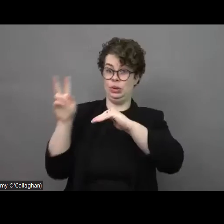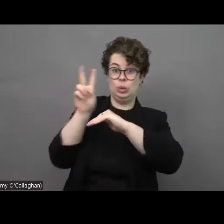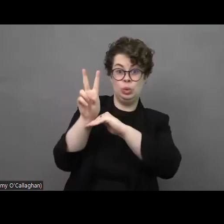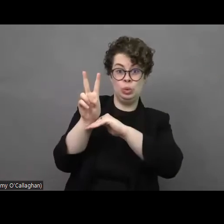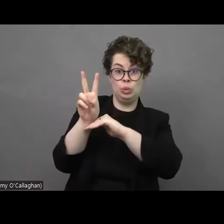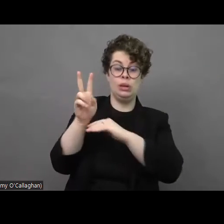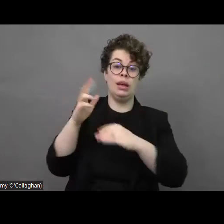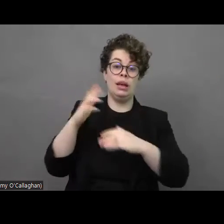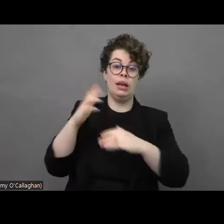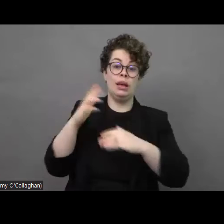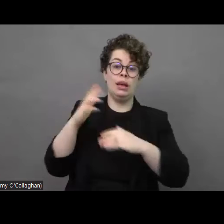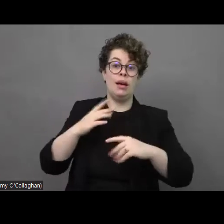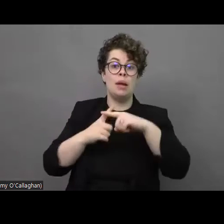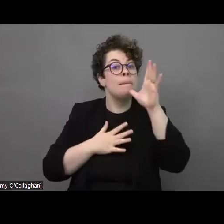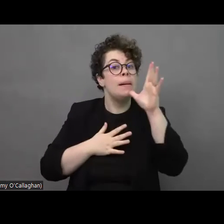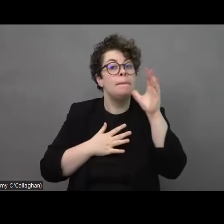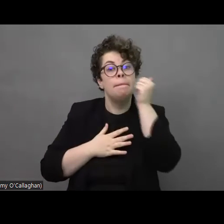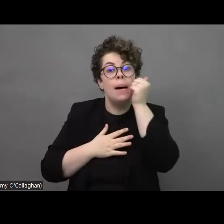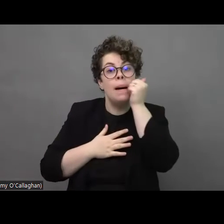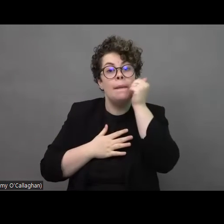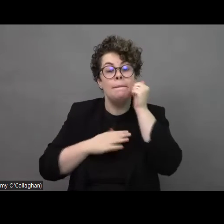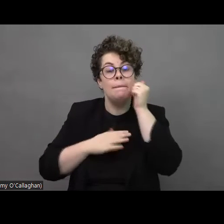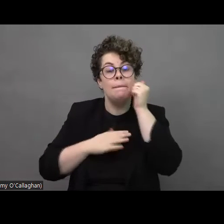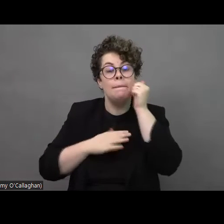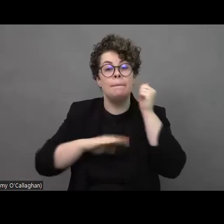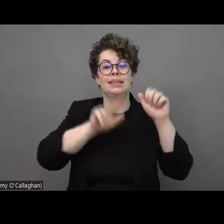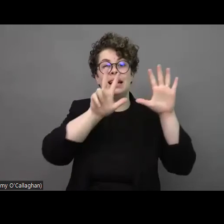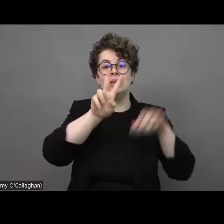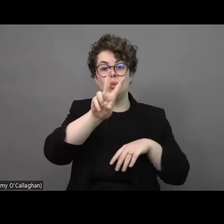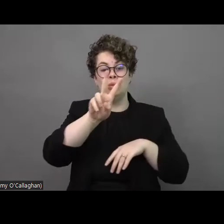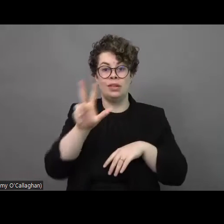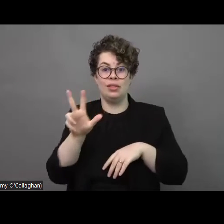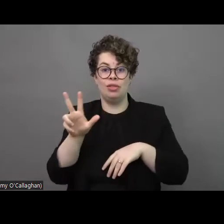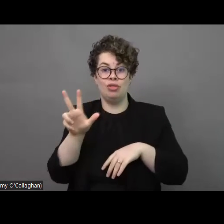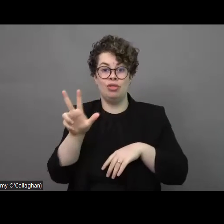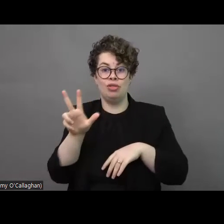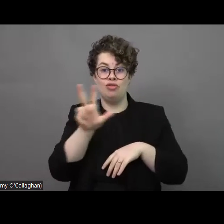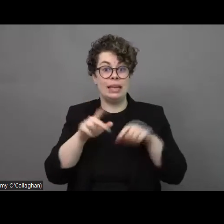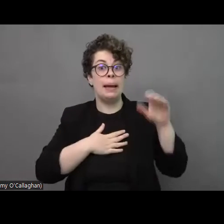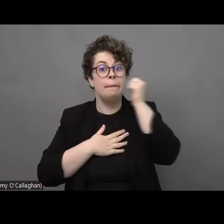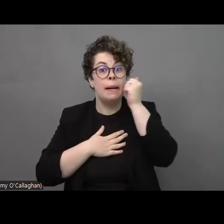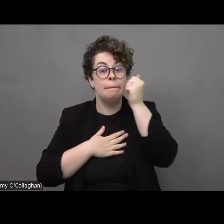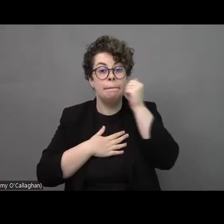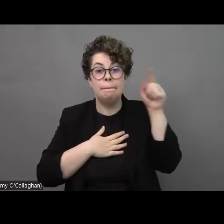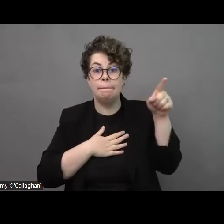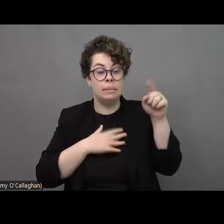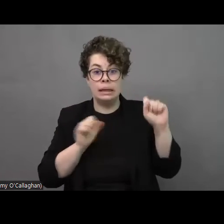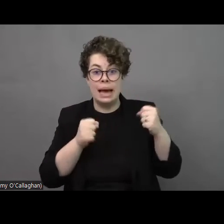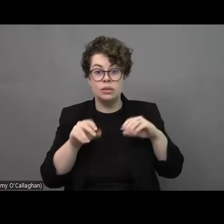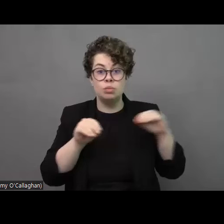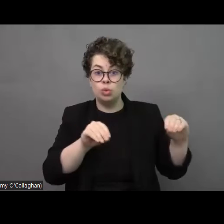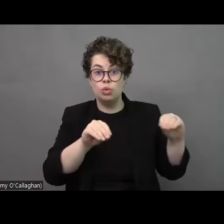mother. My mother is 82 years old and she cannot move. We live on the seventh